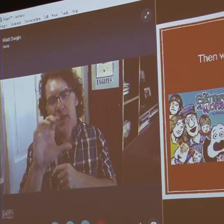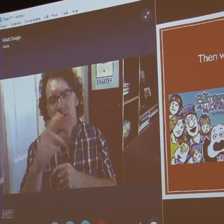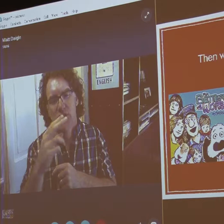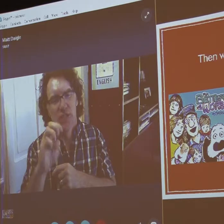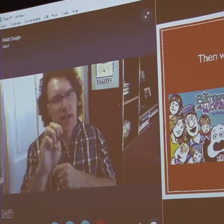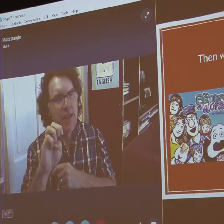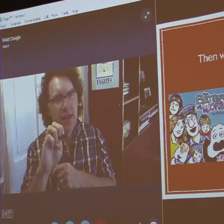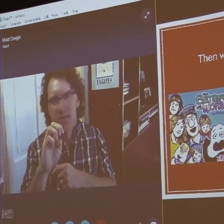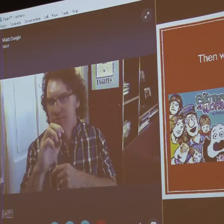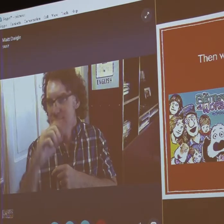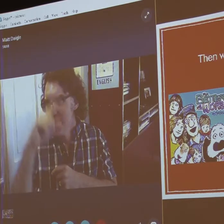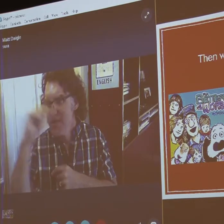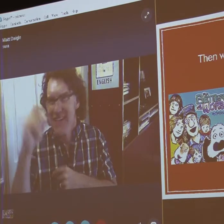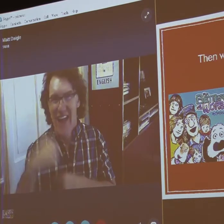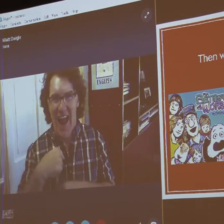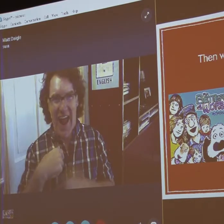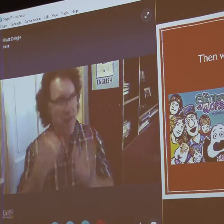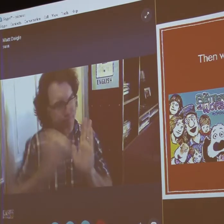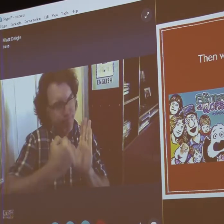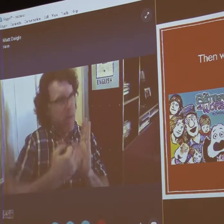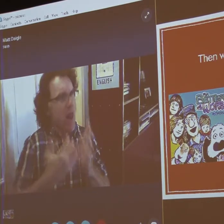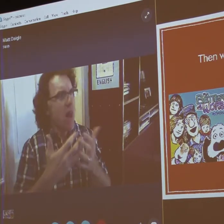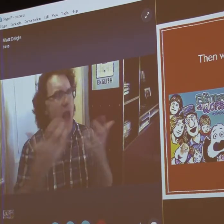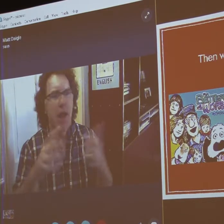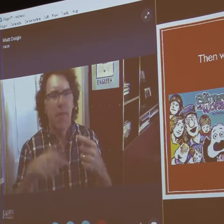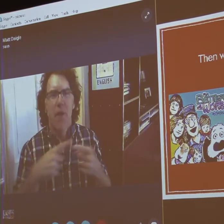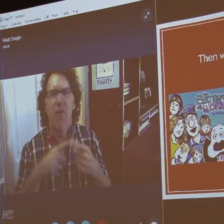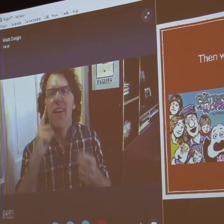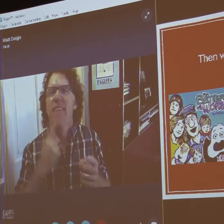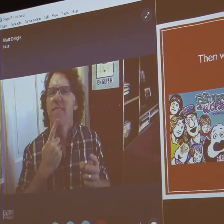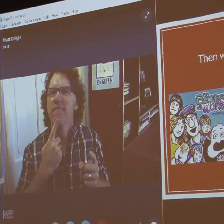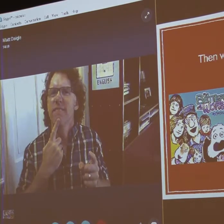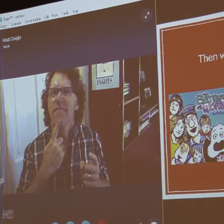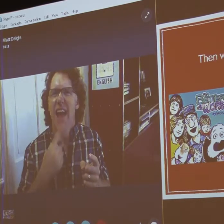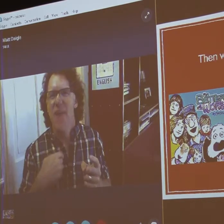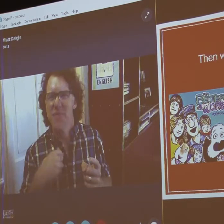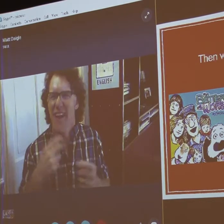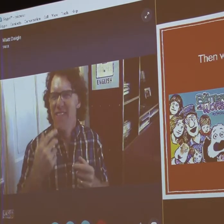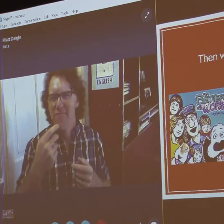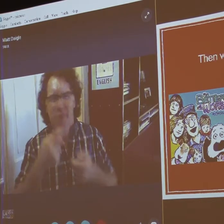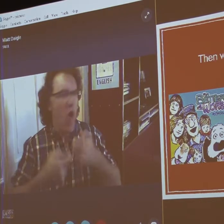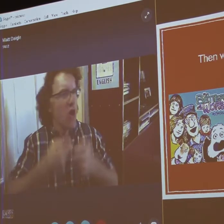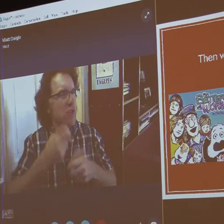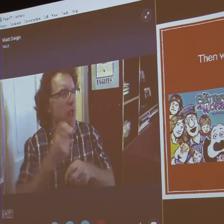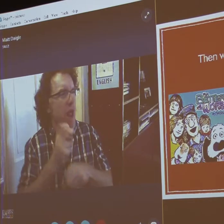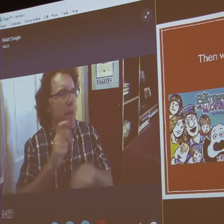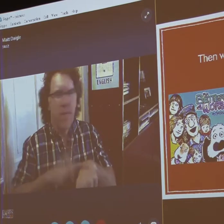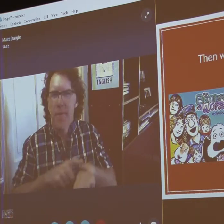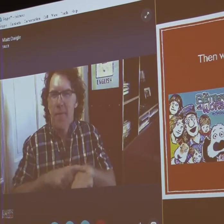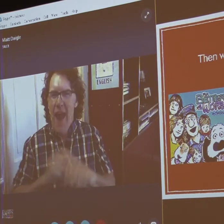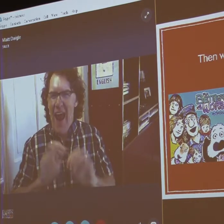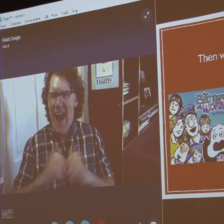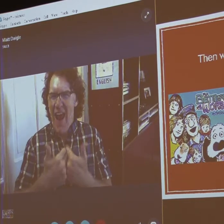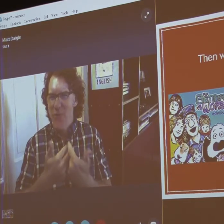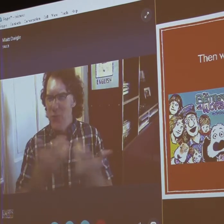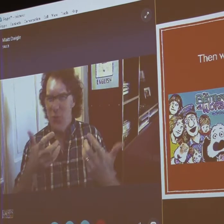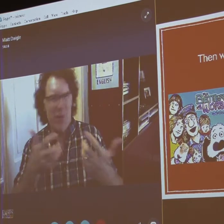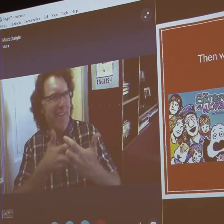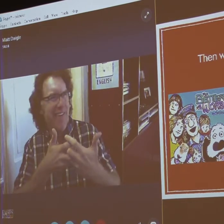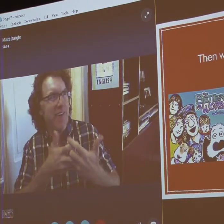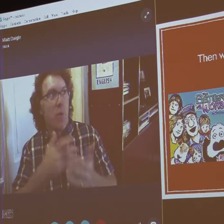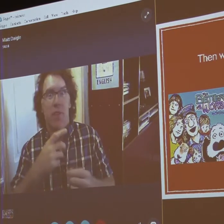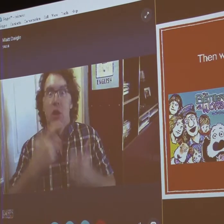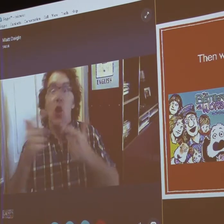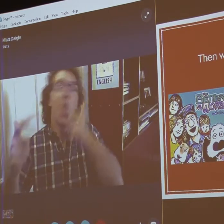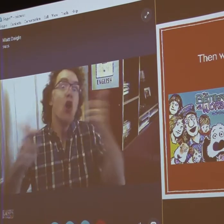work? Because I was trying to figure out my niche. I